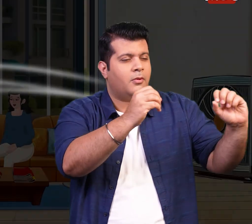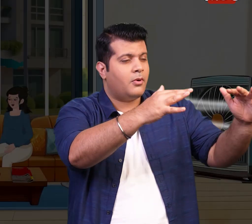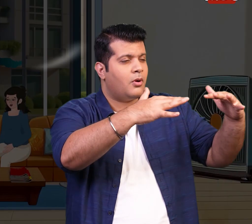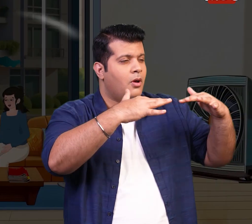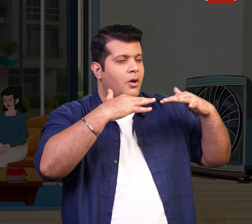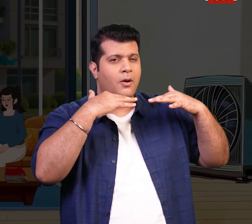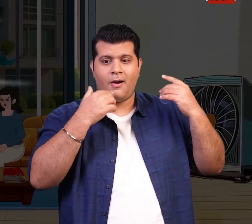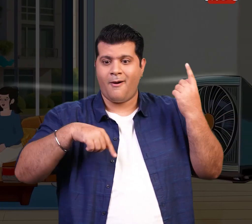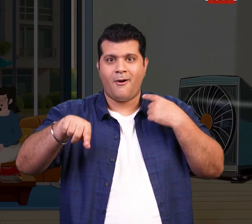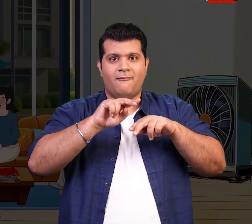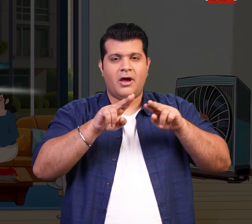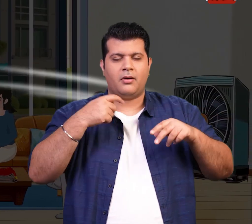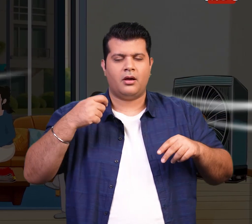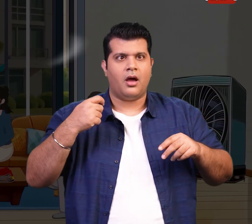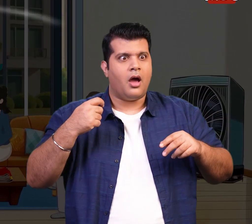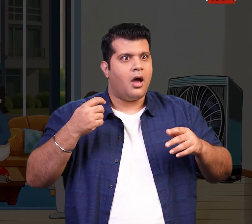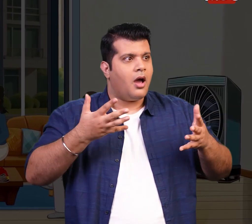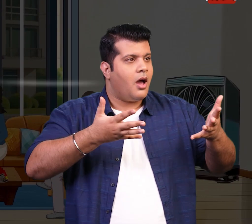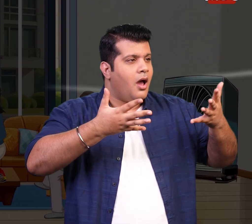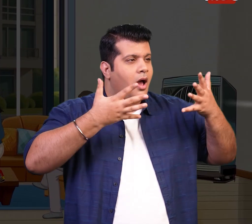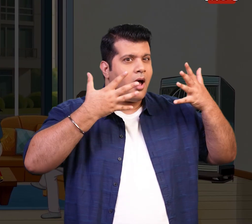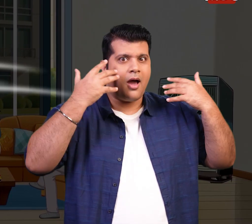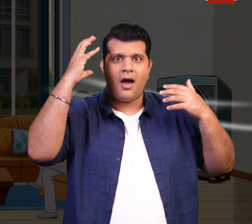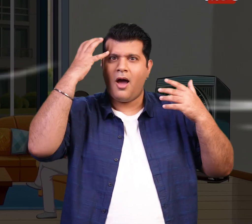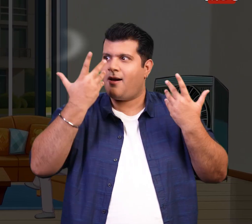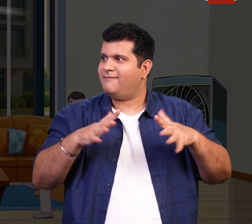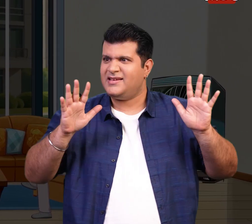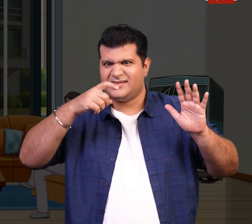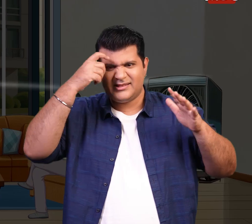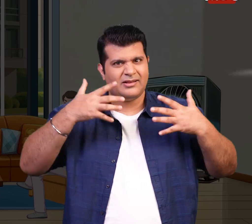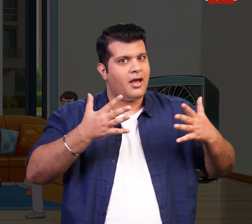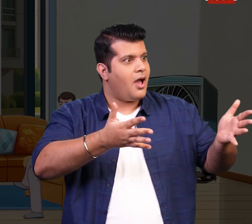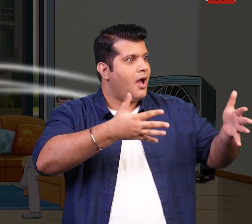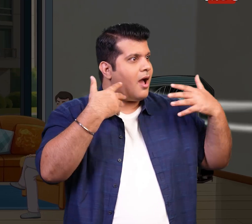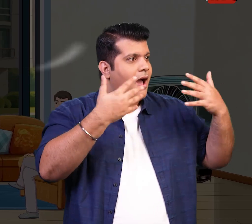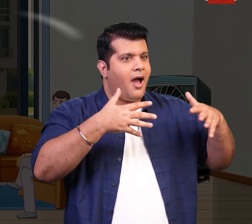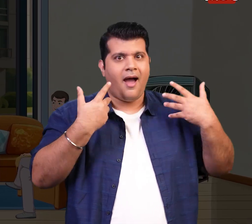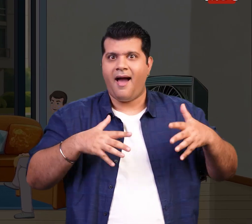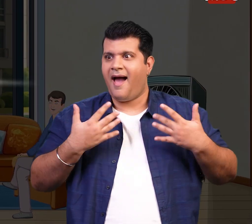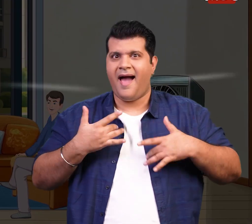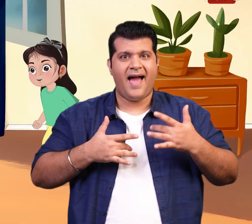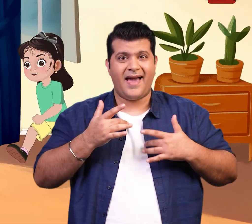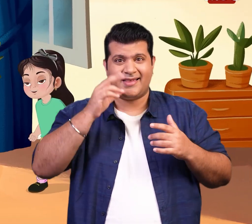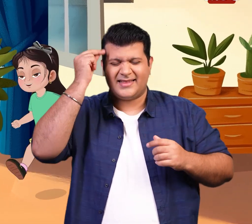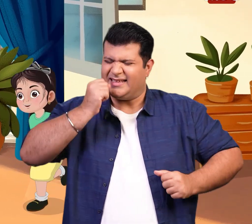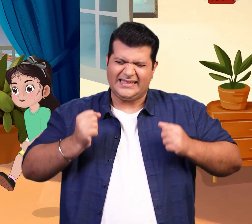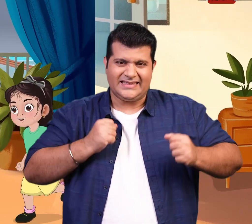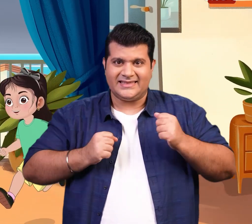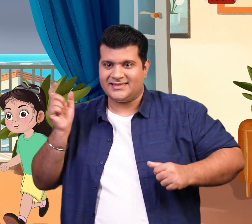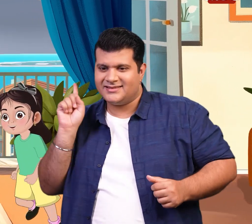cool breeze swept through the living room making Dia and her family gasp in delight. Dia ran to